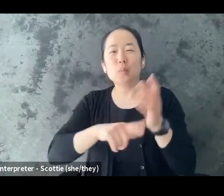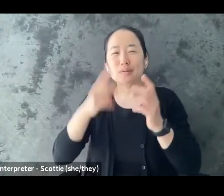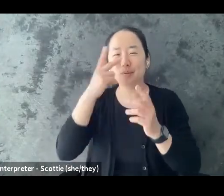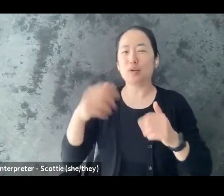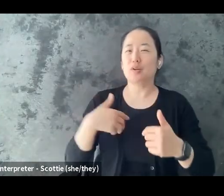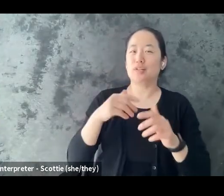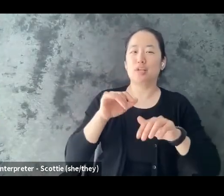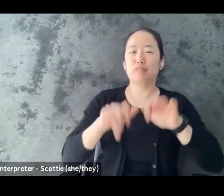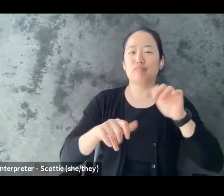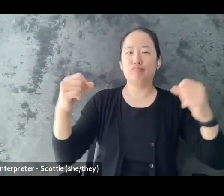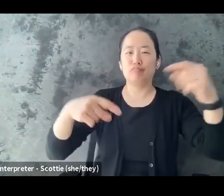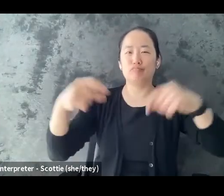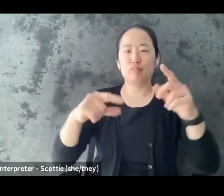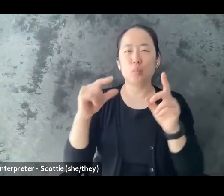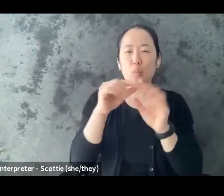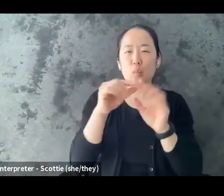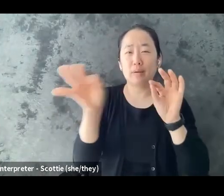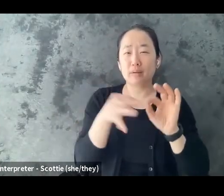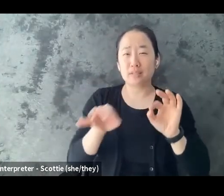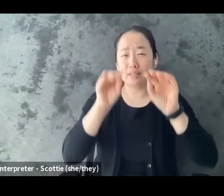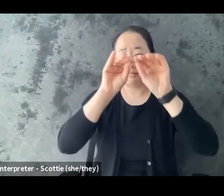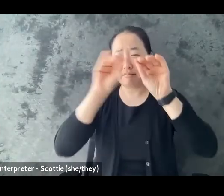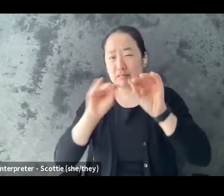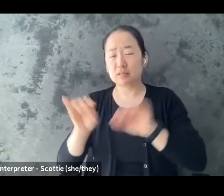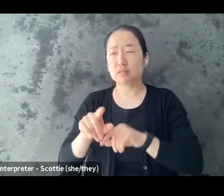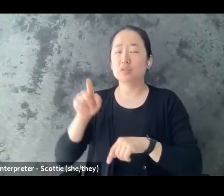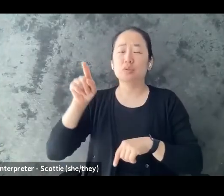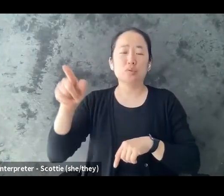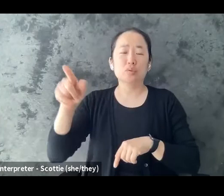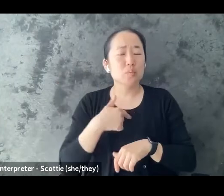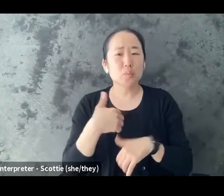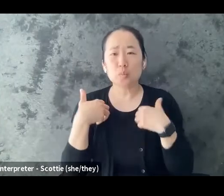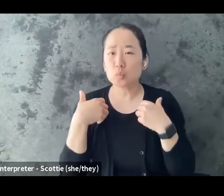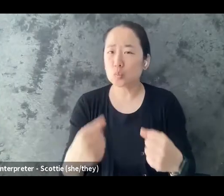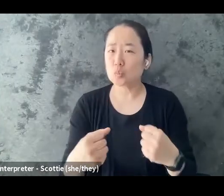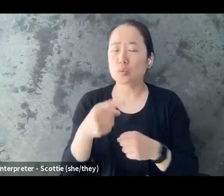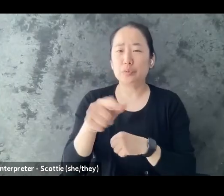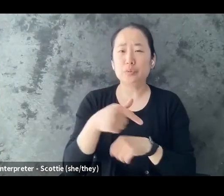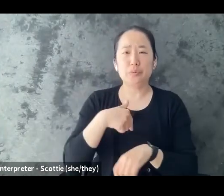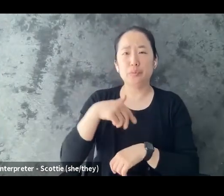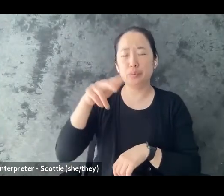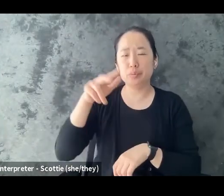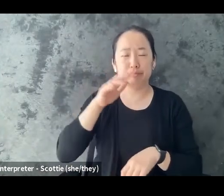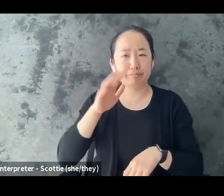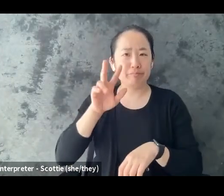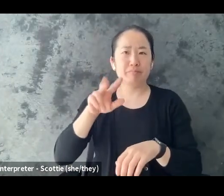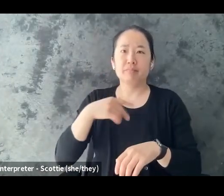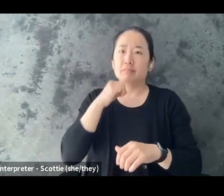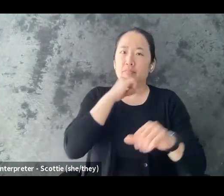so strong or you were so resilient when you shouldn't have been in that situation in the first place you know so it's not some